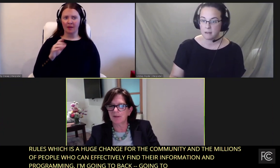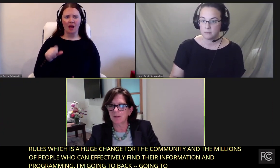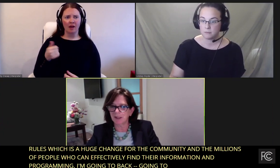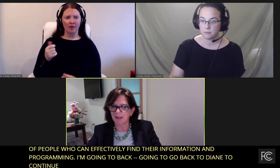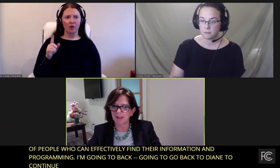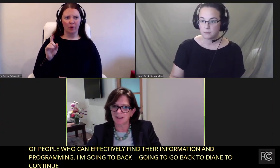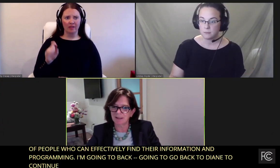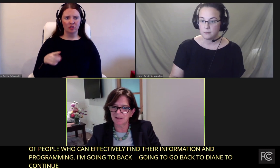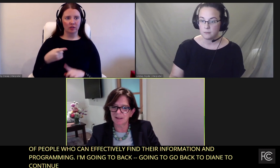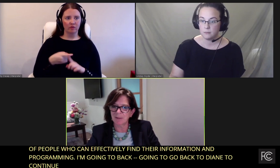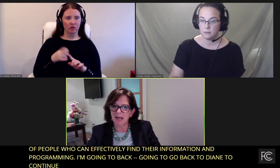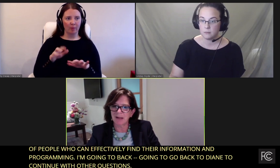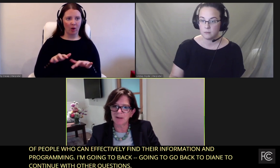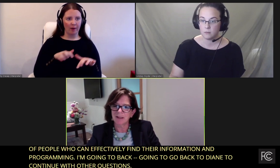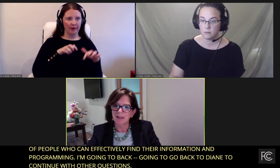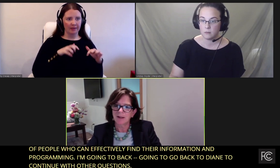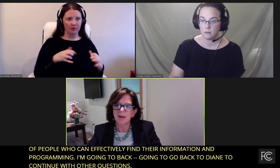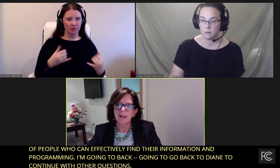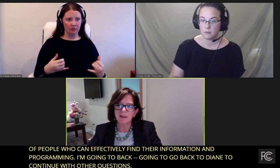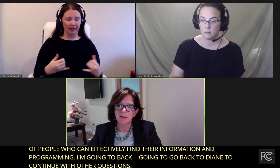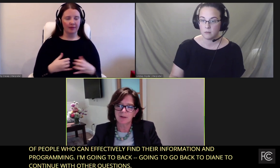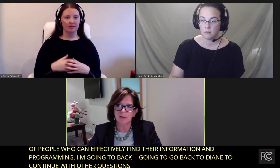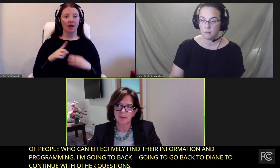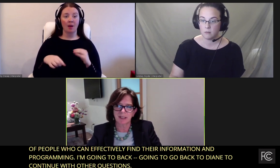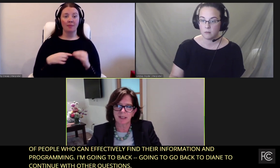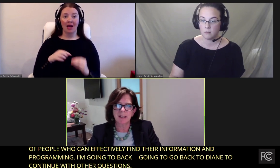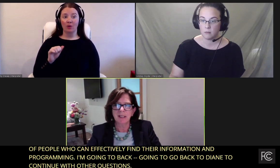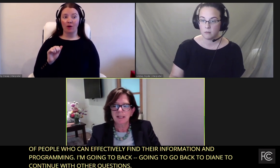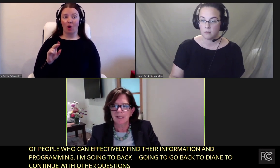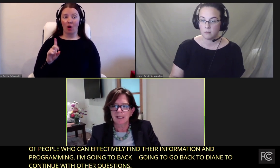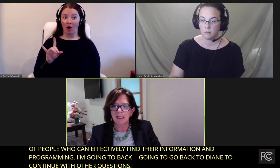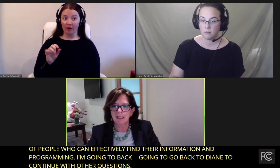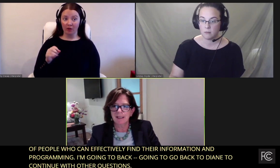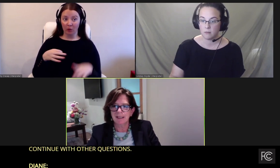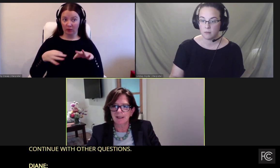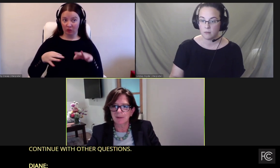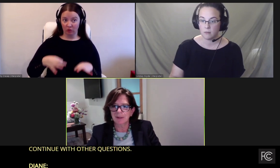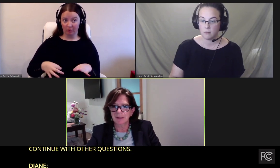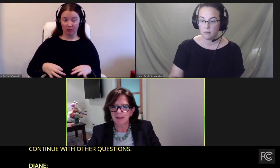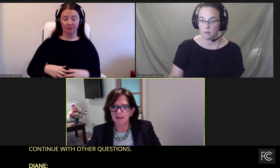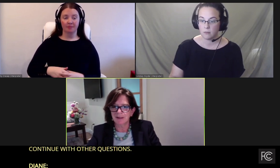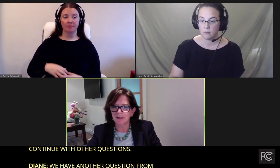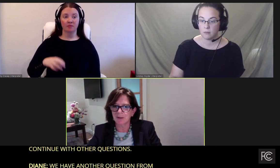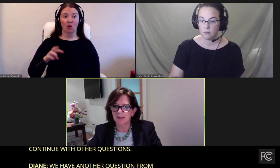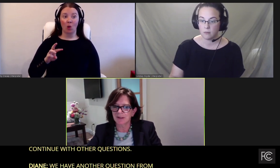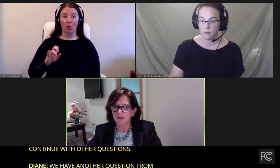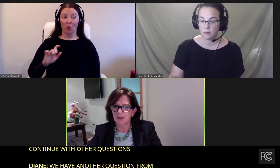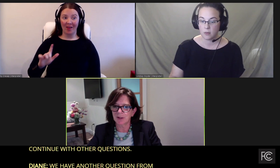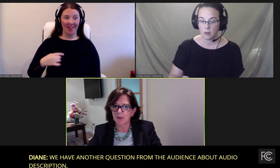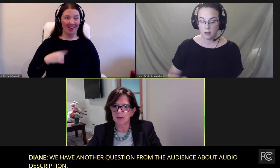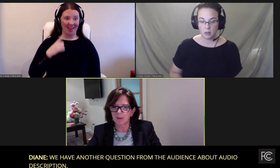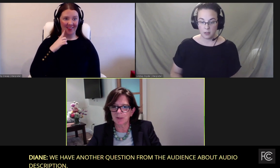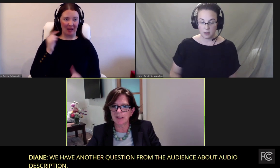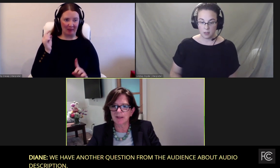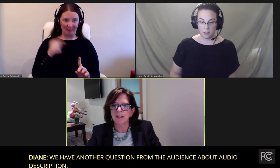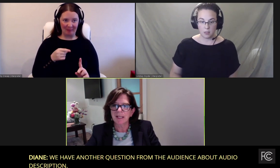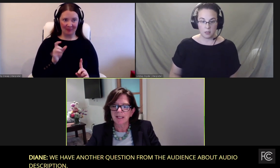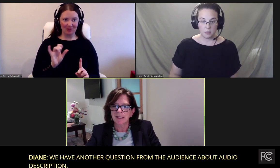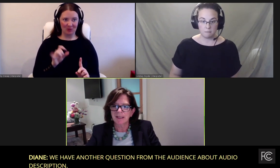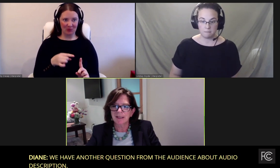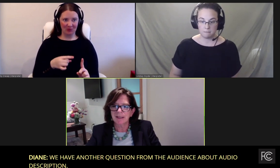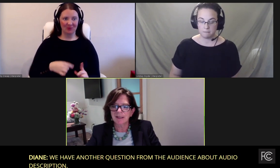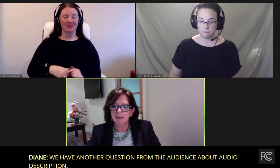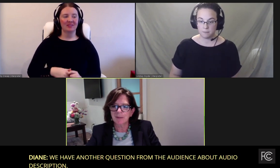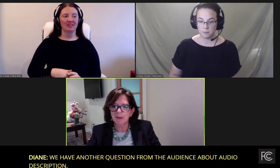question from the audience about audio description. And Will, I think this one is for you as well.